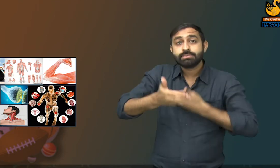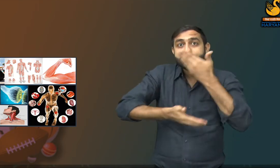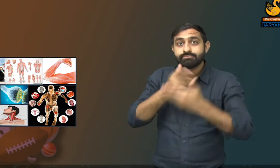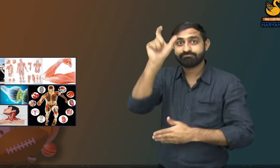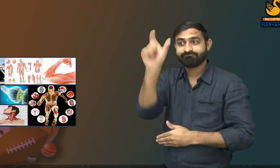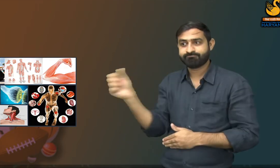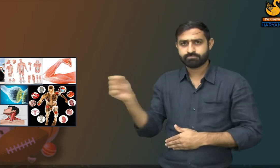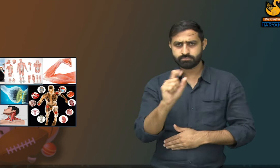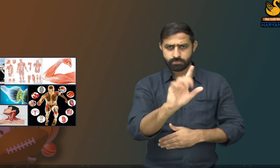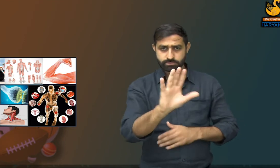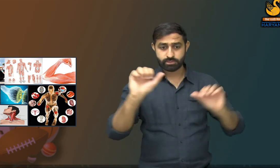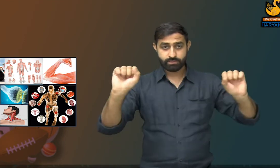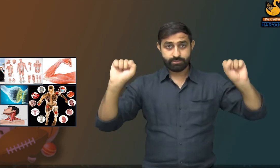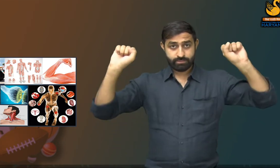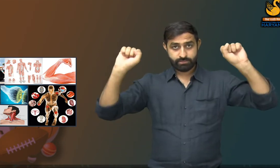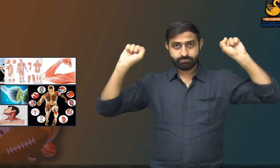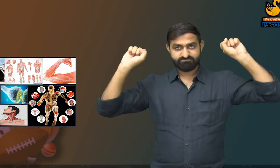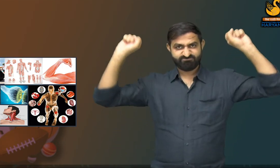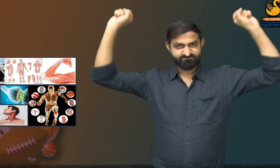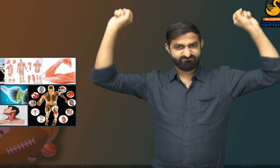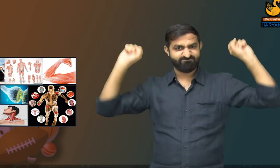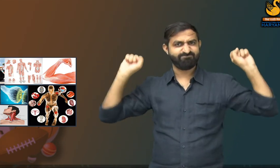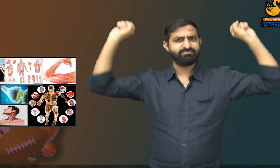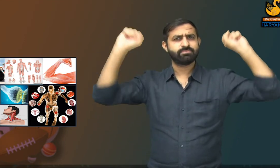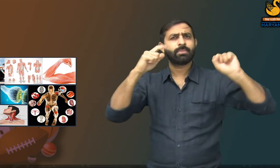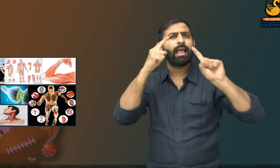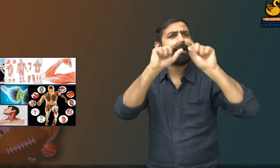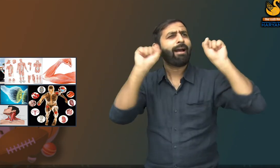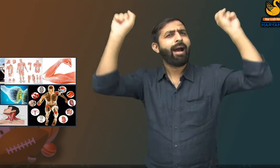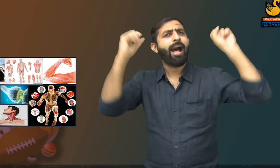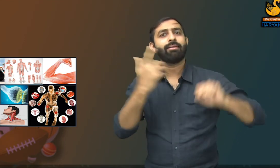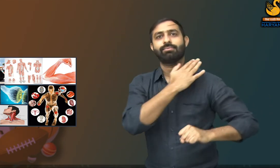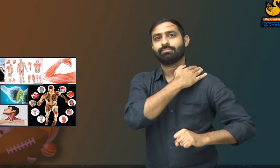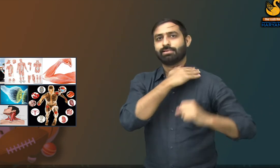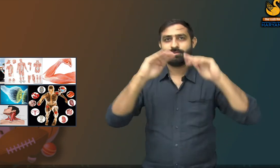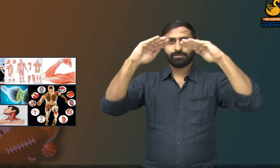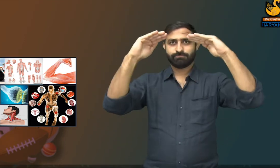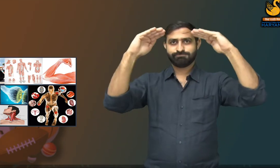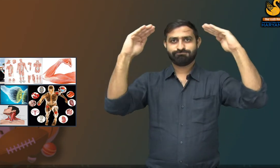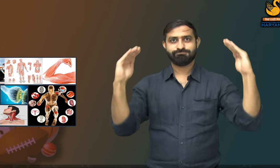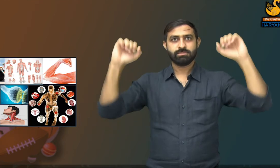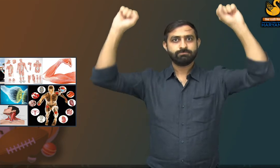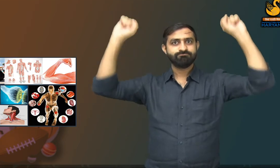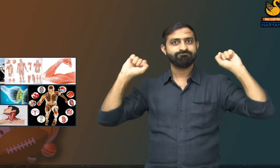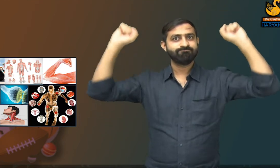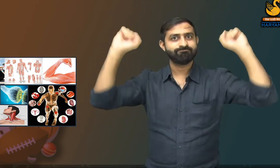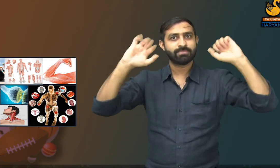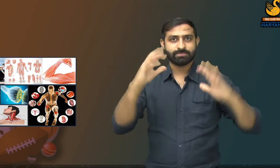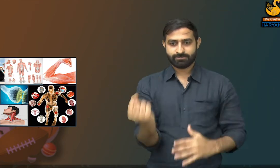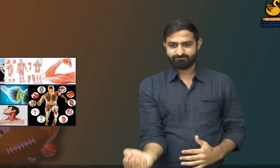Hence gyming should always be done in the presence of a trainer. He will guide us with the correct method and